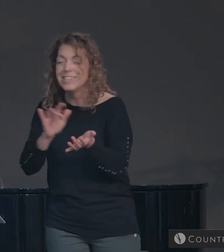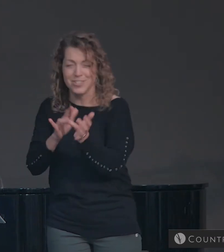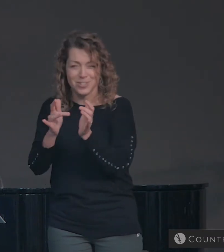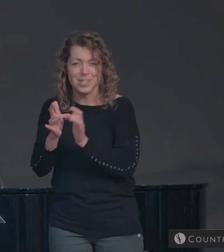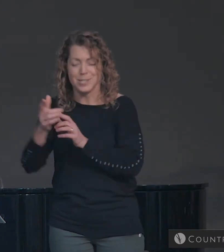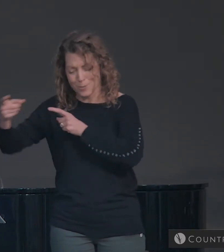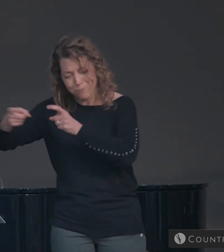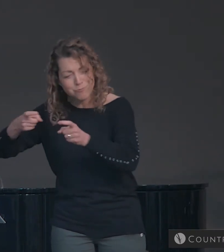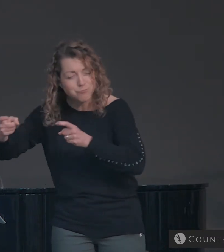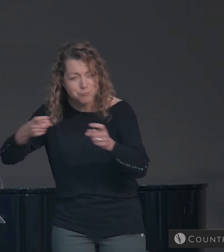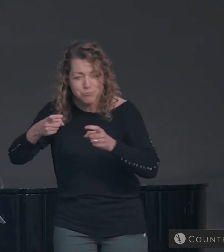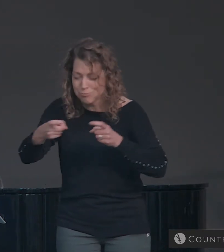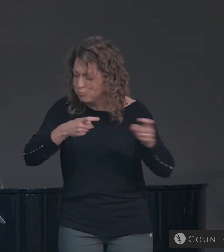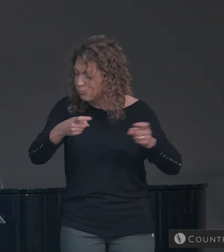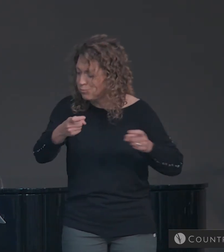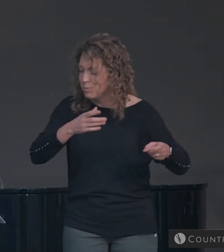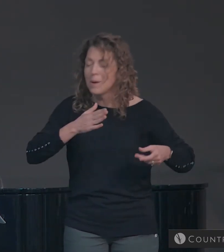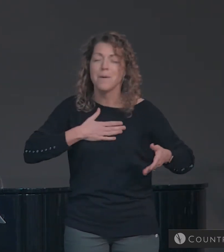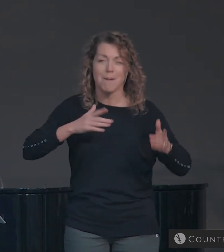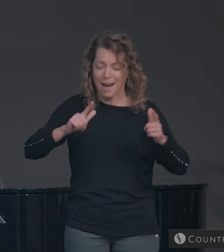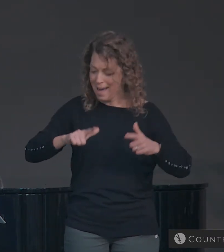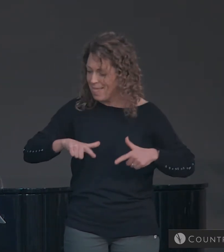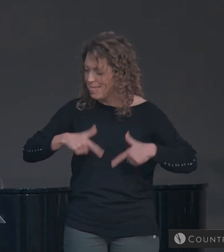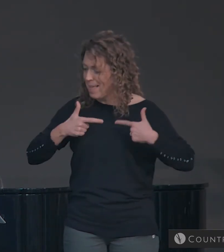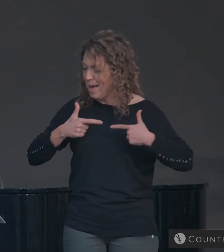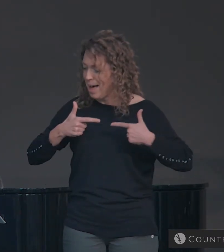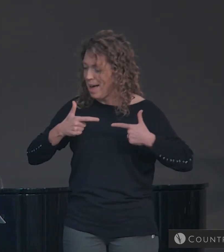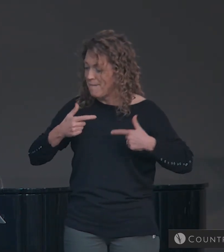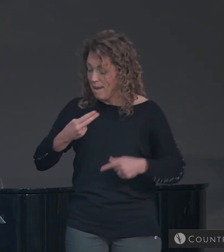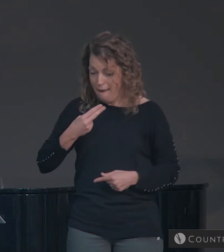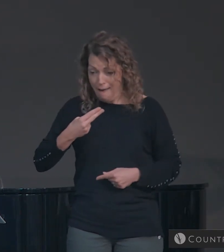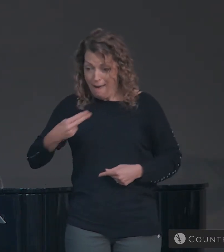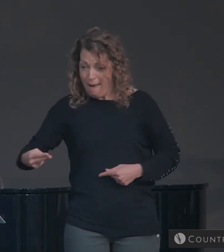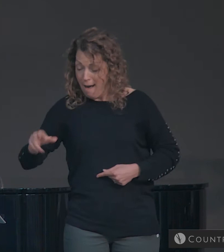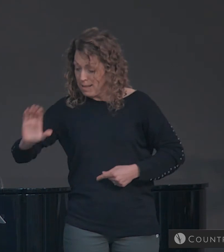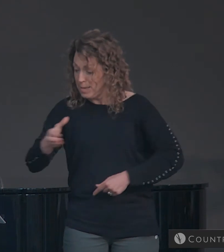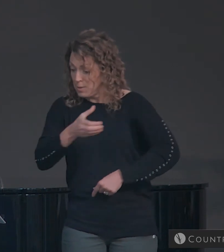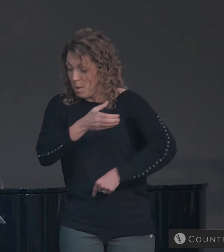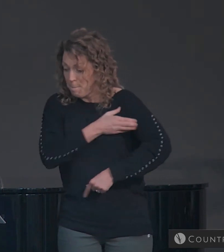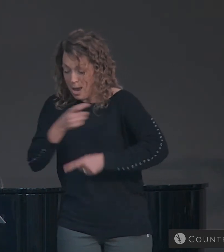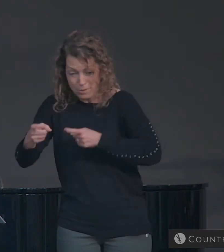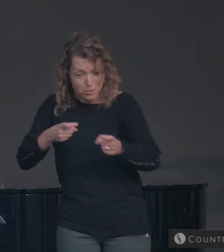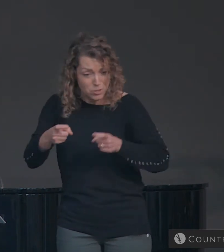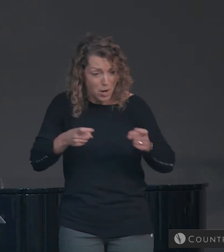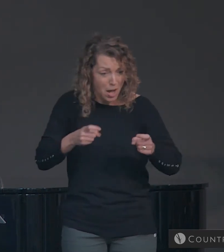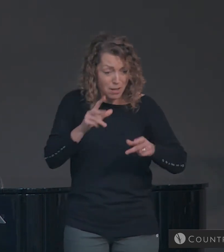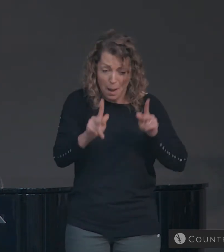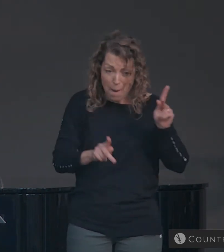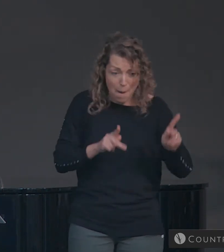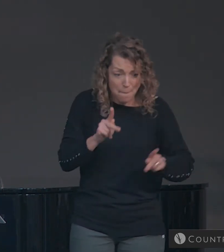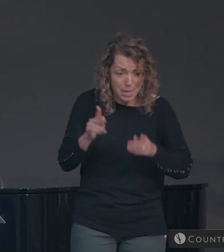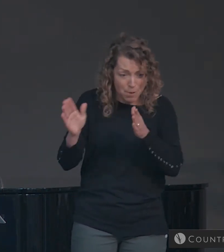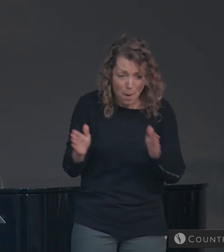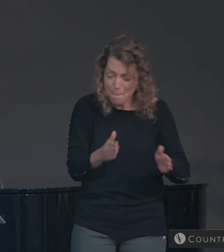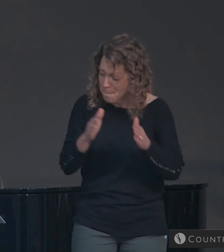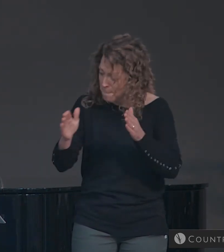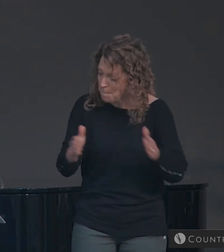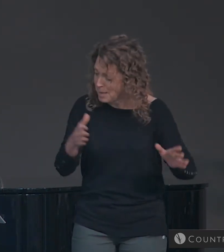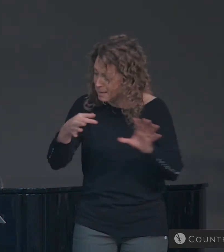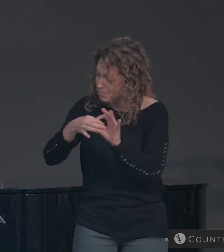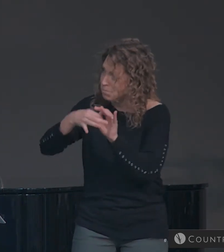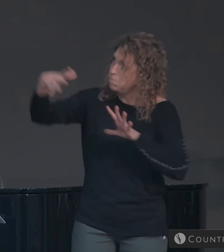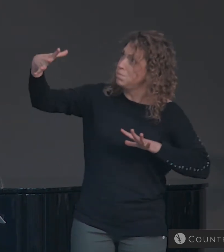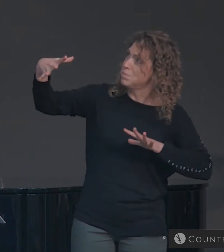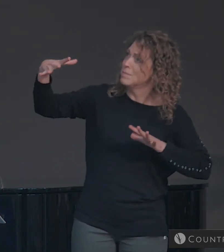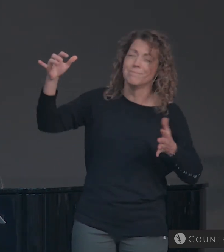Jesus commands my destiny. No power of hell, no steam